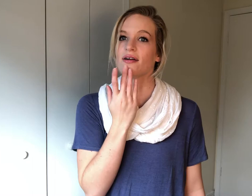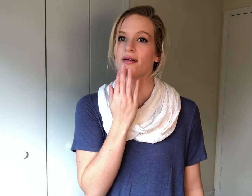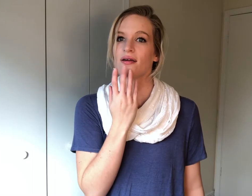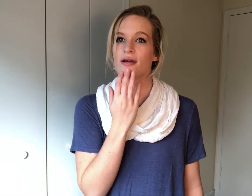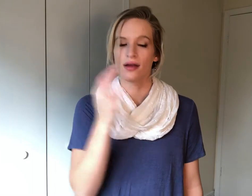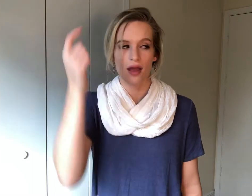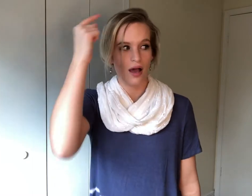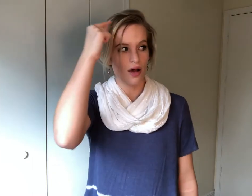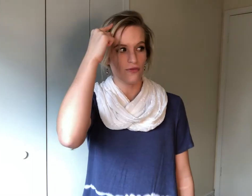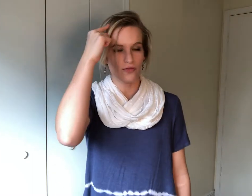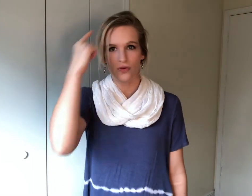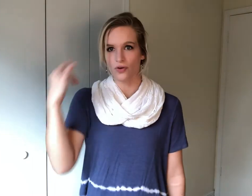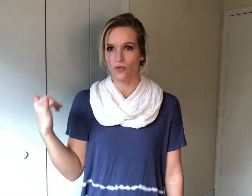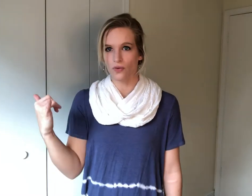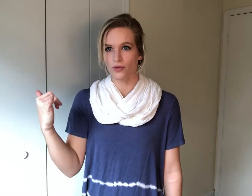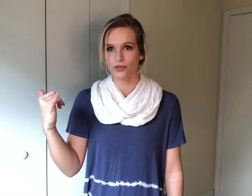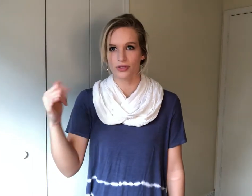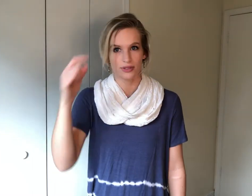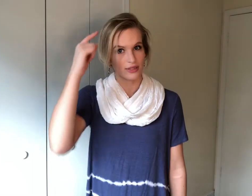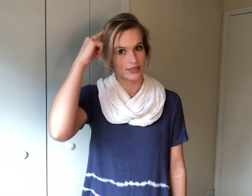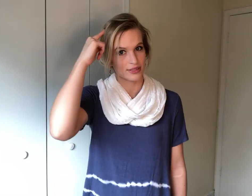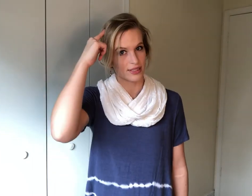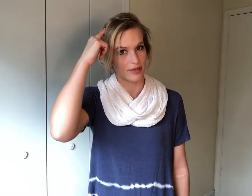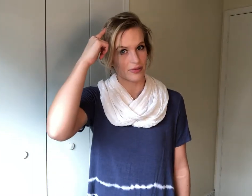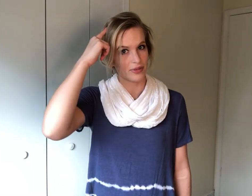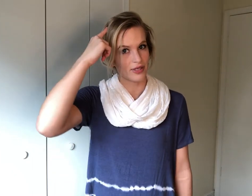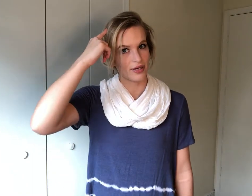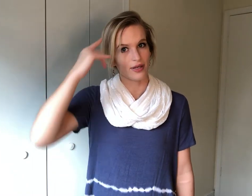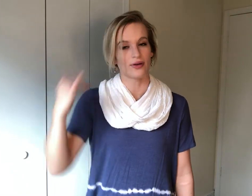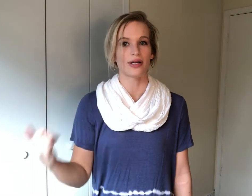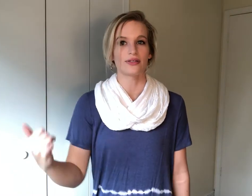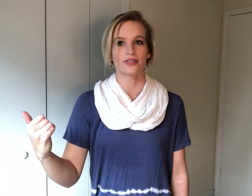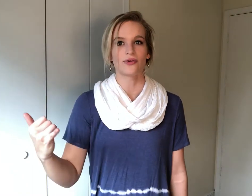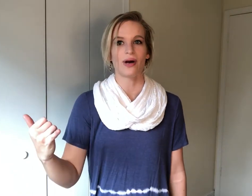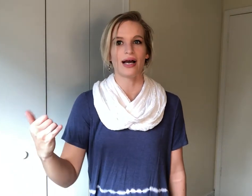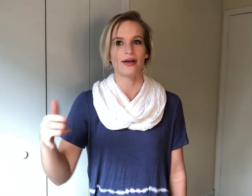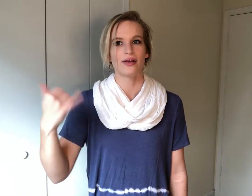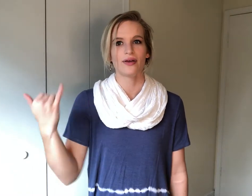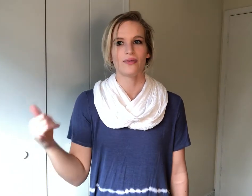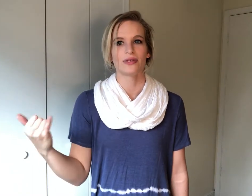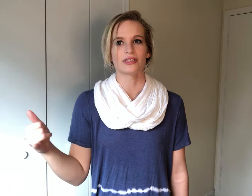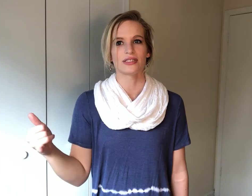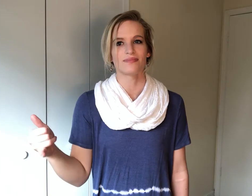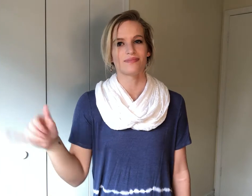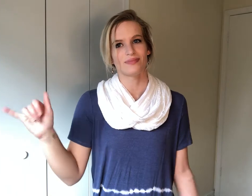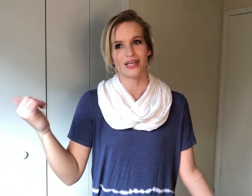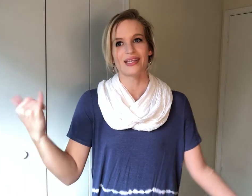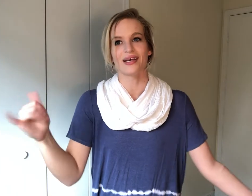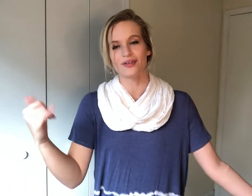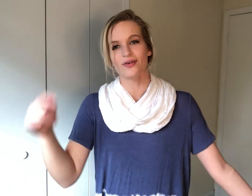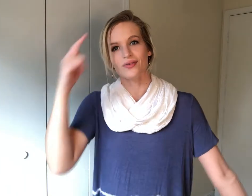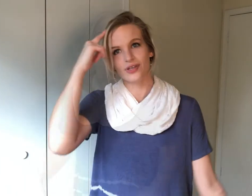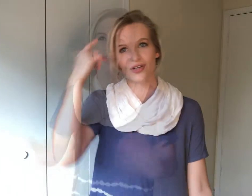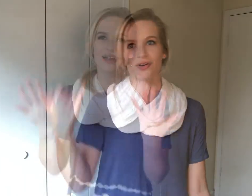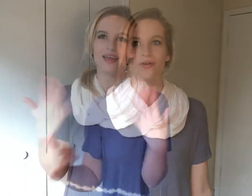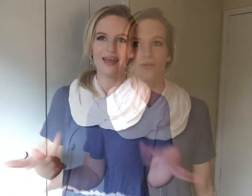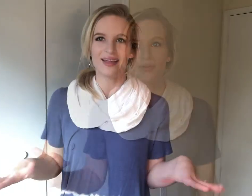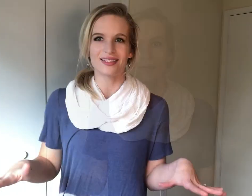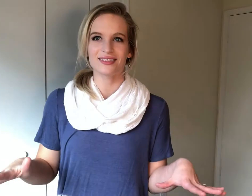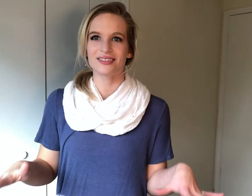of gold tap up here go down to a y which is like yellow and ends